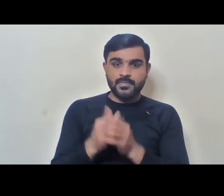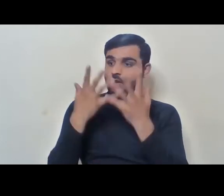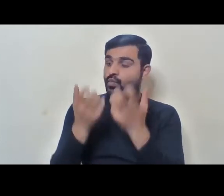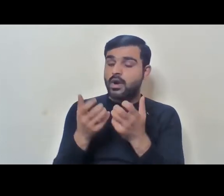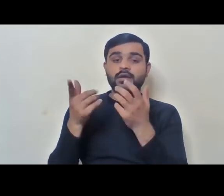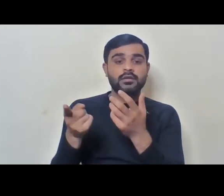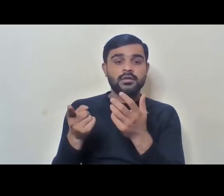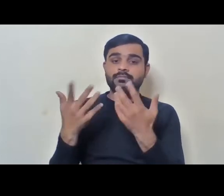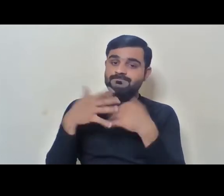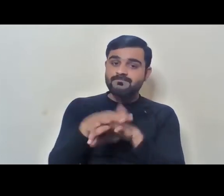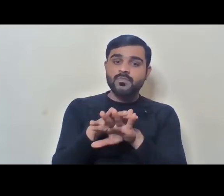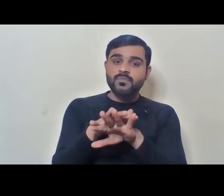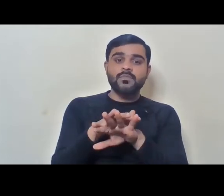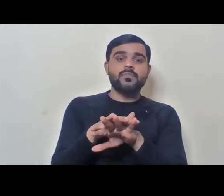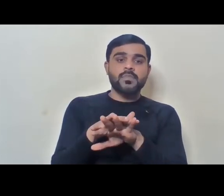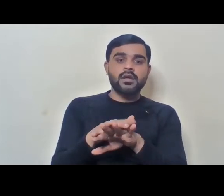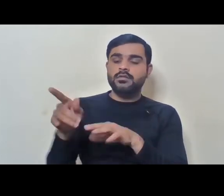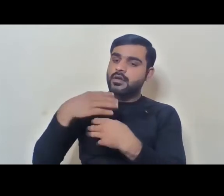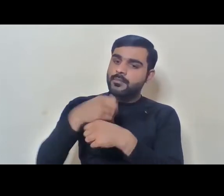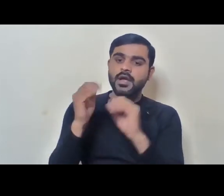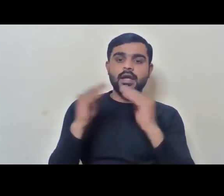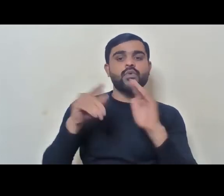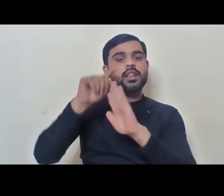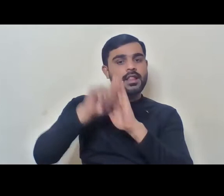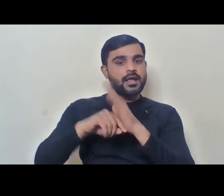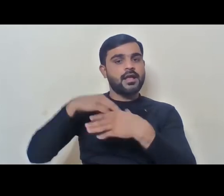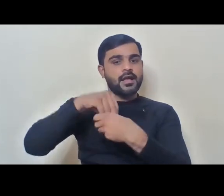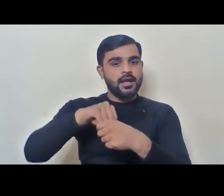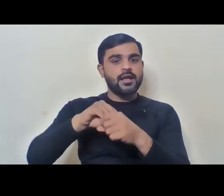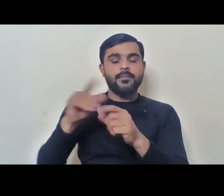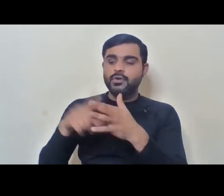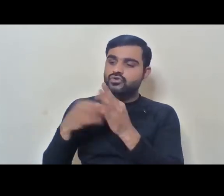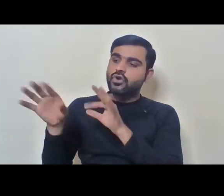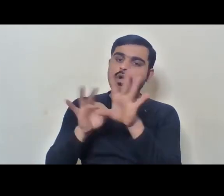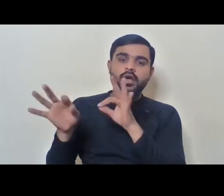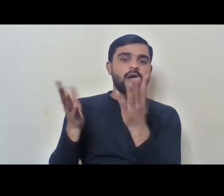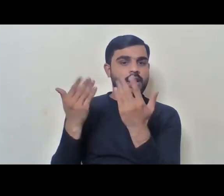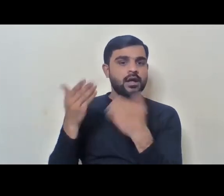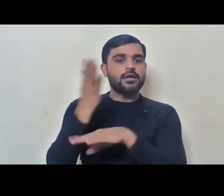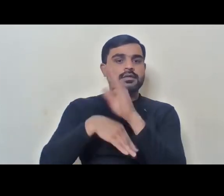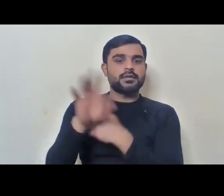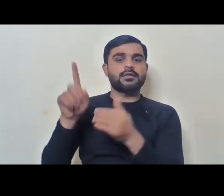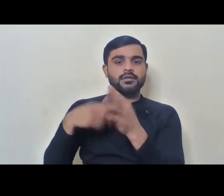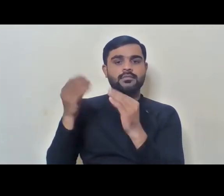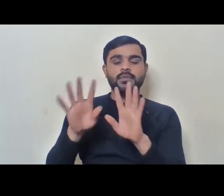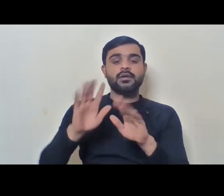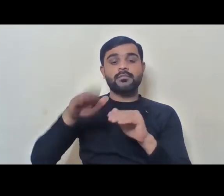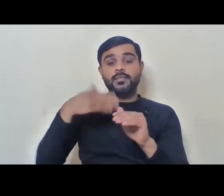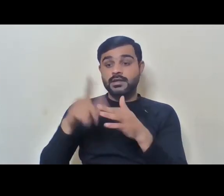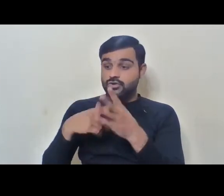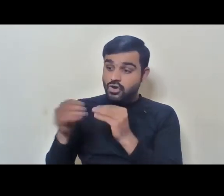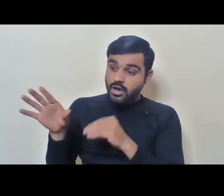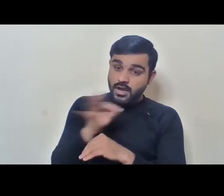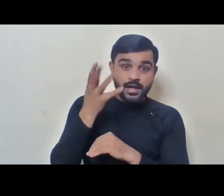very inclusive, and they make equal opportunity policies and they do hire people with disabilities. But after they hire,